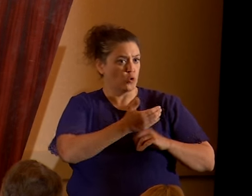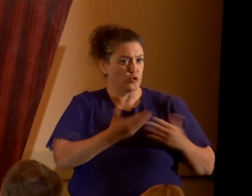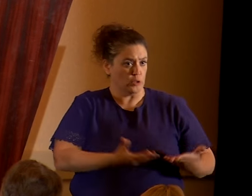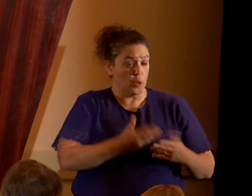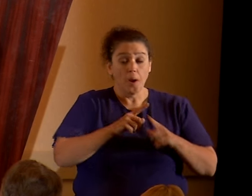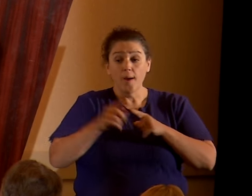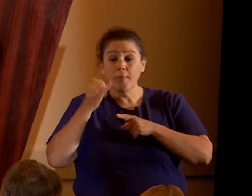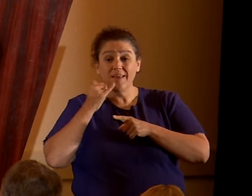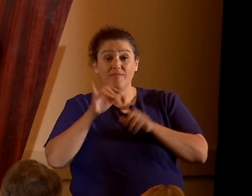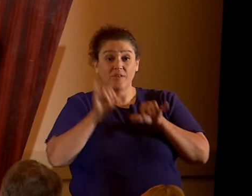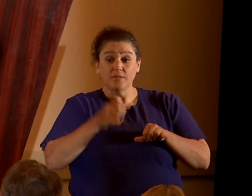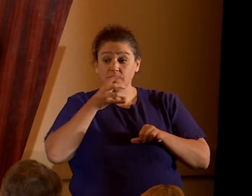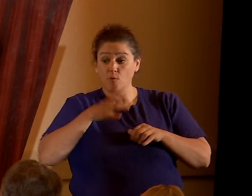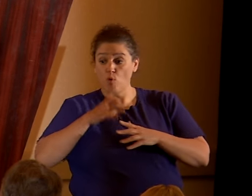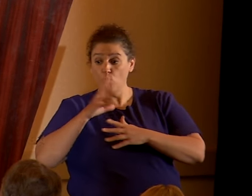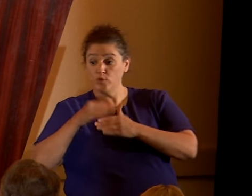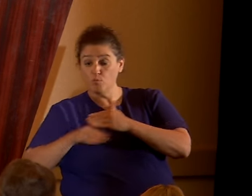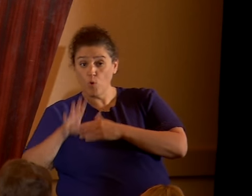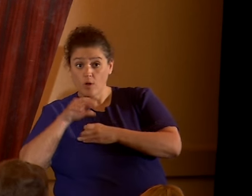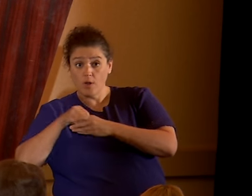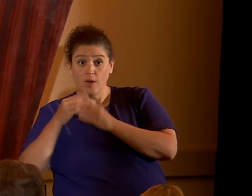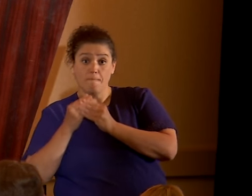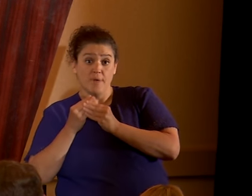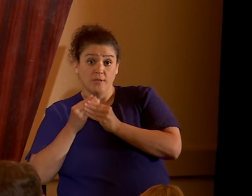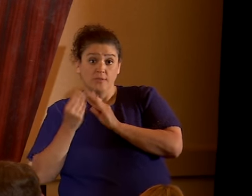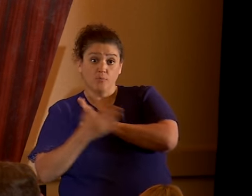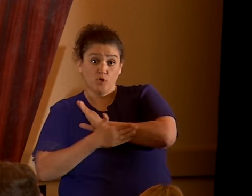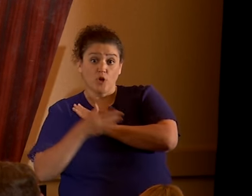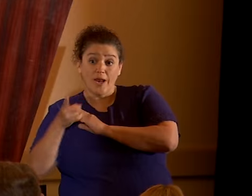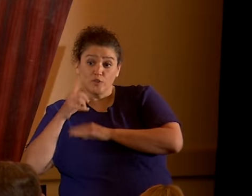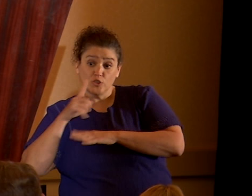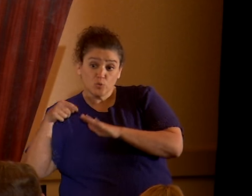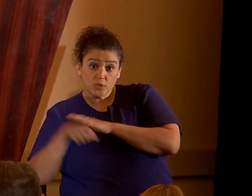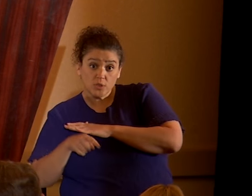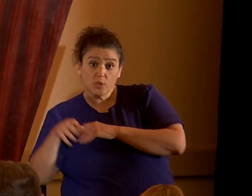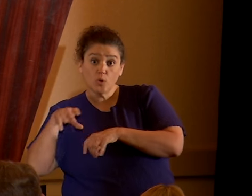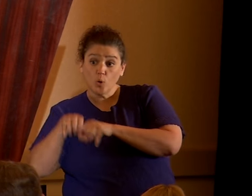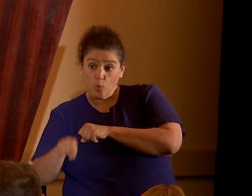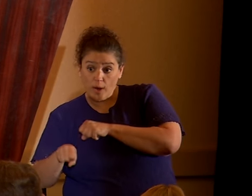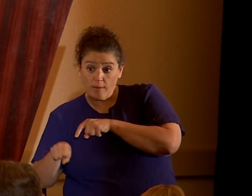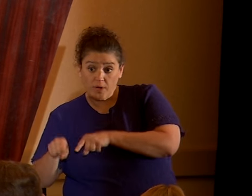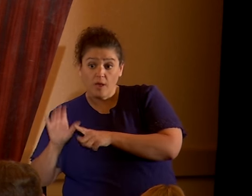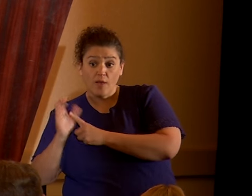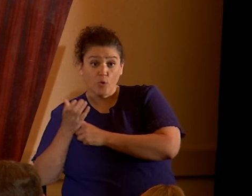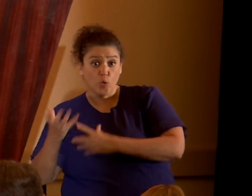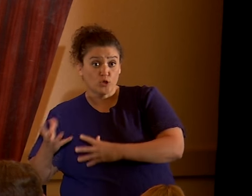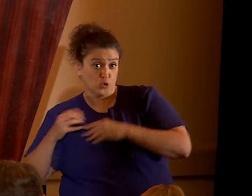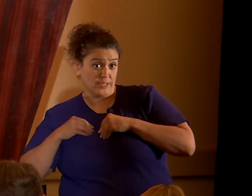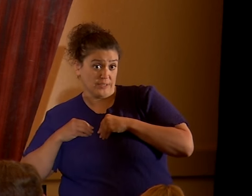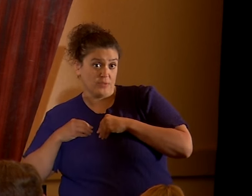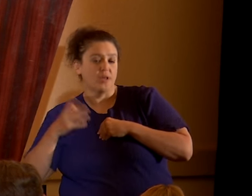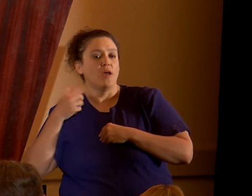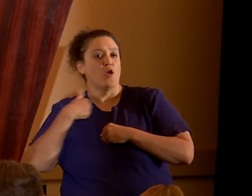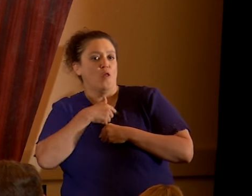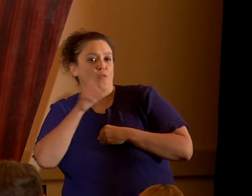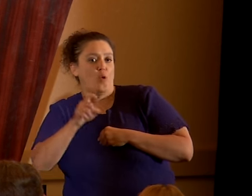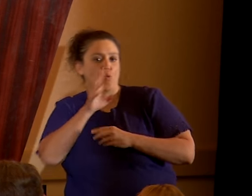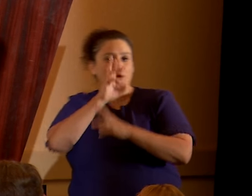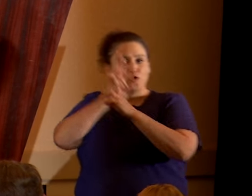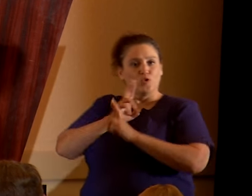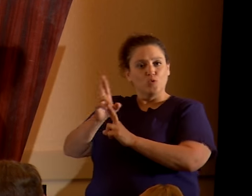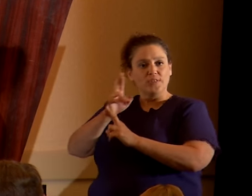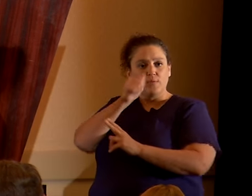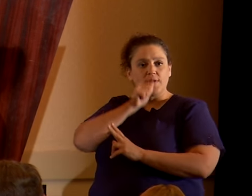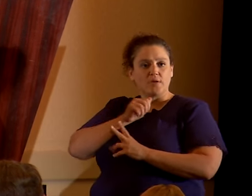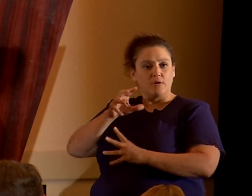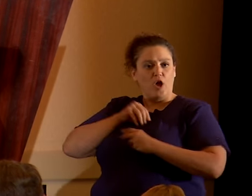born in a Muslim-dominated country and she got killed or raped and the culture is okay with that, we should respect and tolerate that.